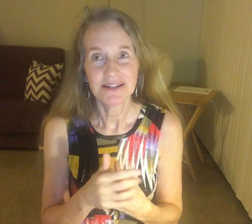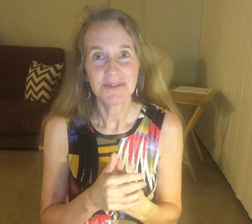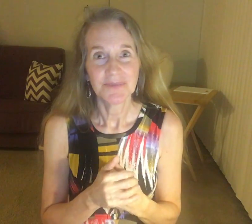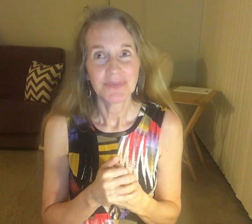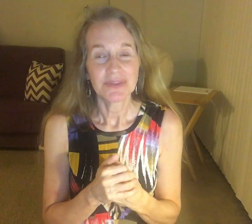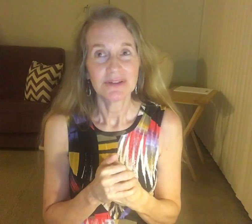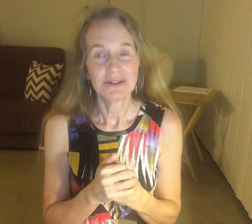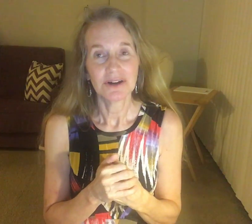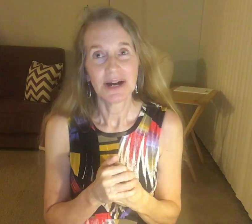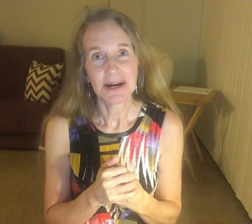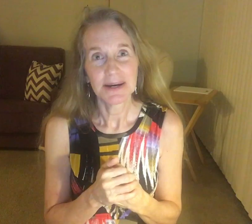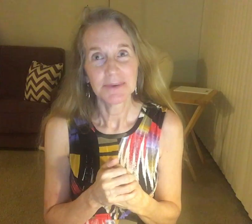You know,